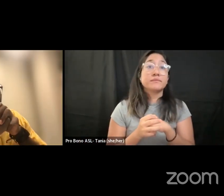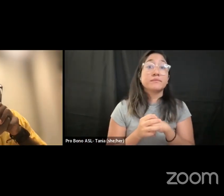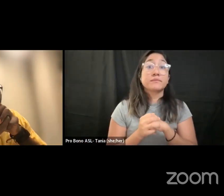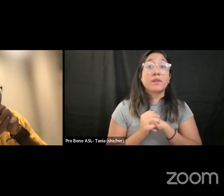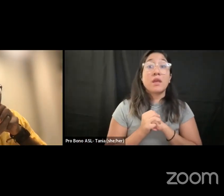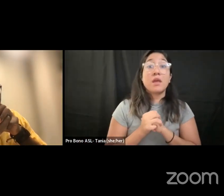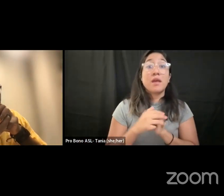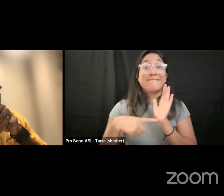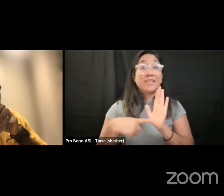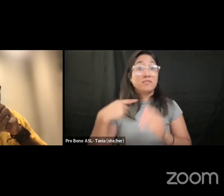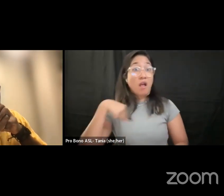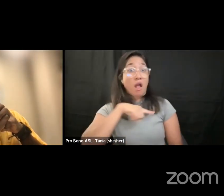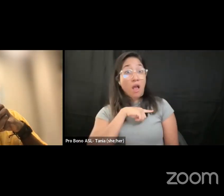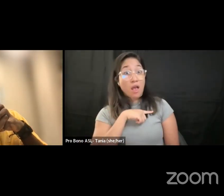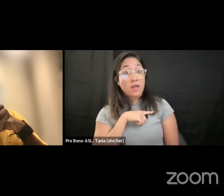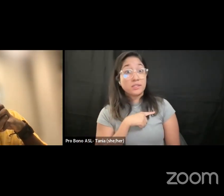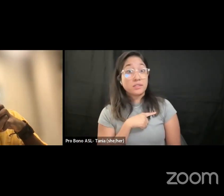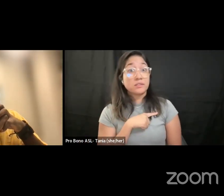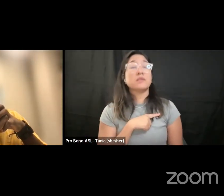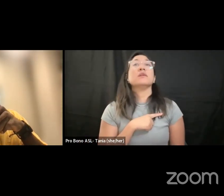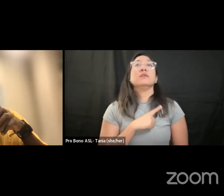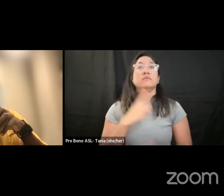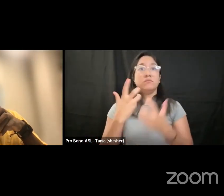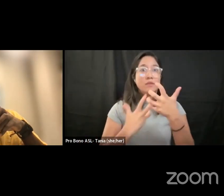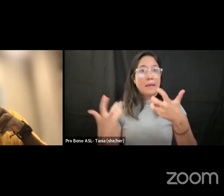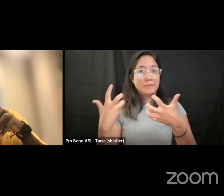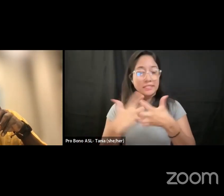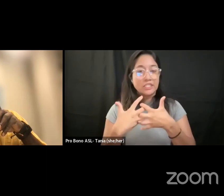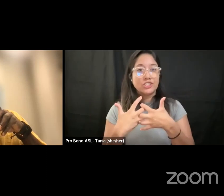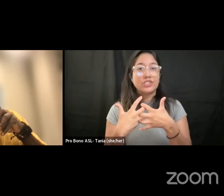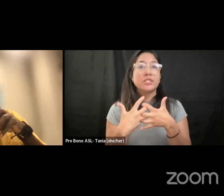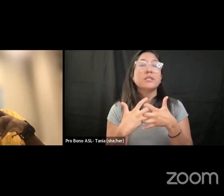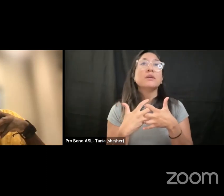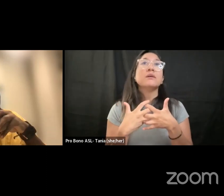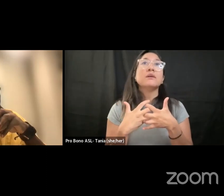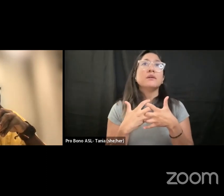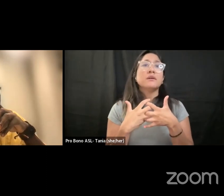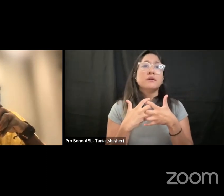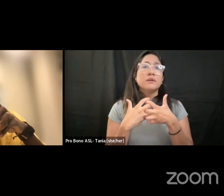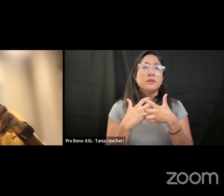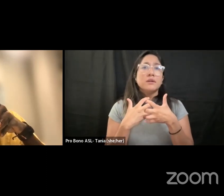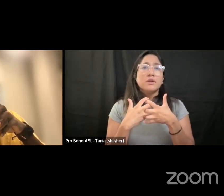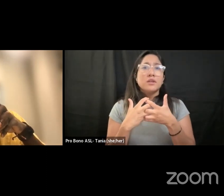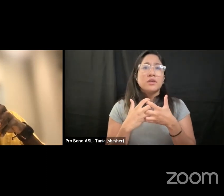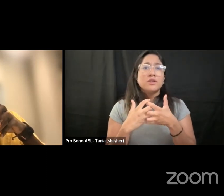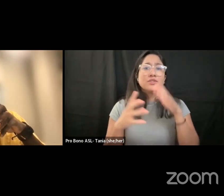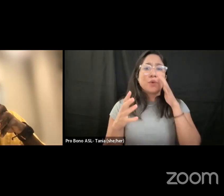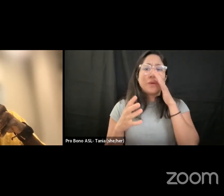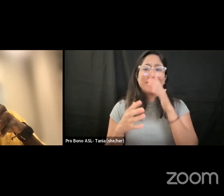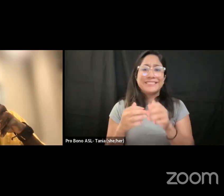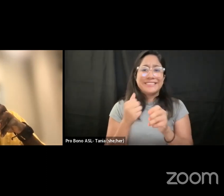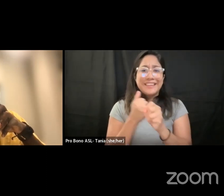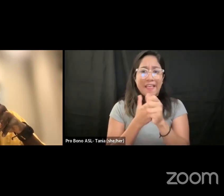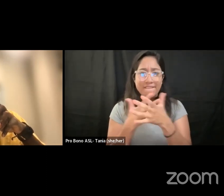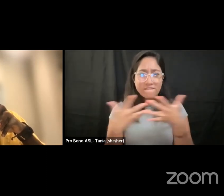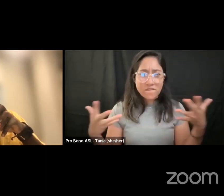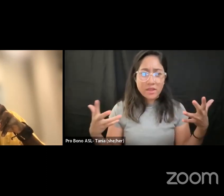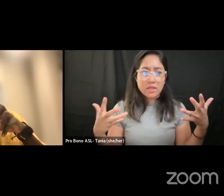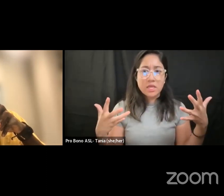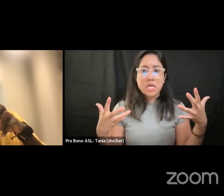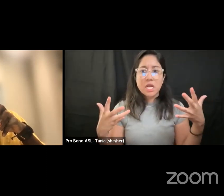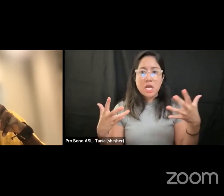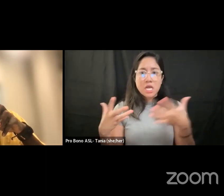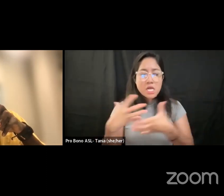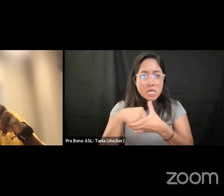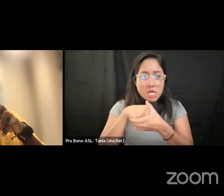questions of adaptation also i would put it out there is it everything that we should swallow or are we also